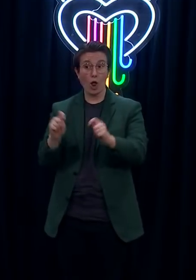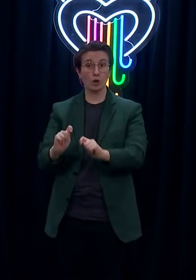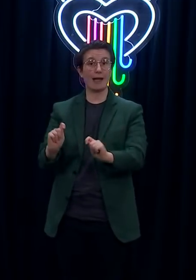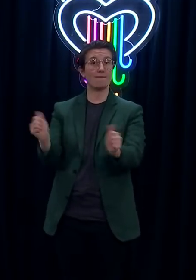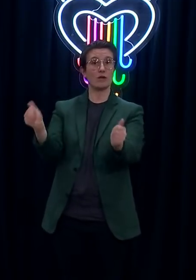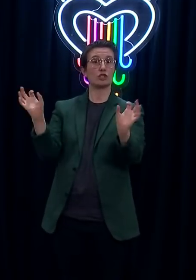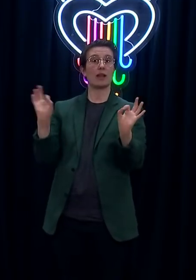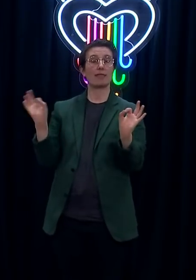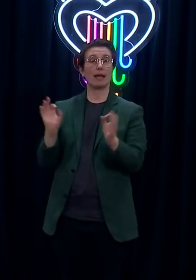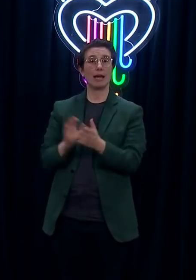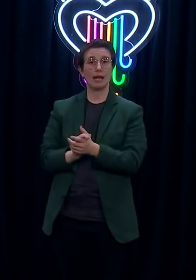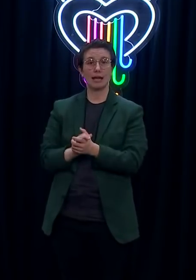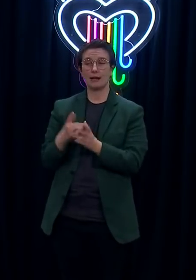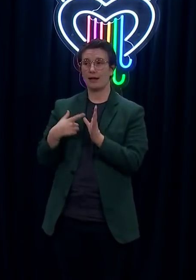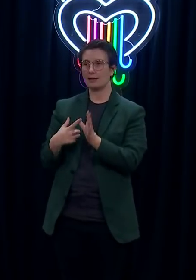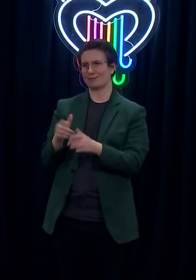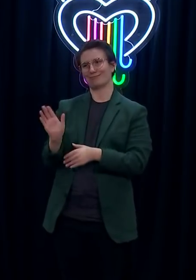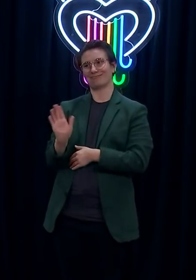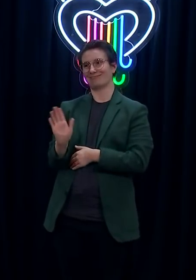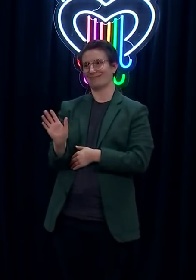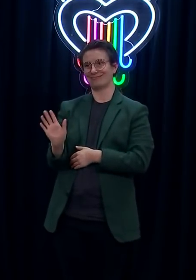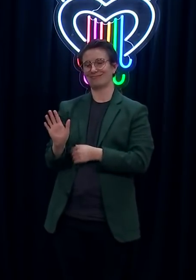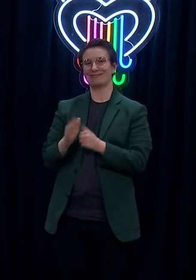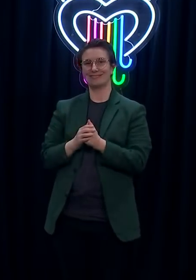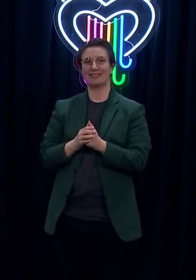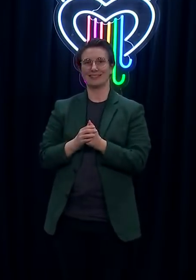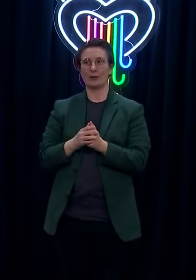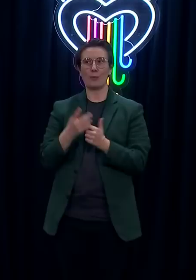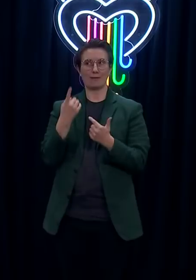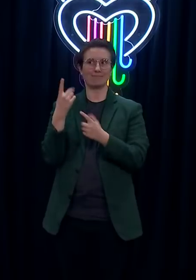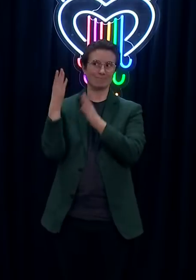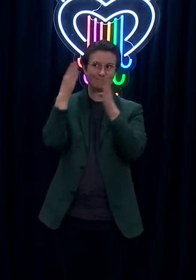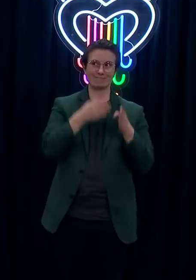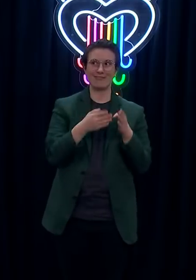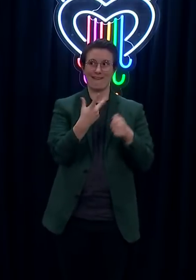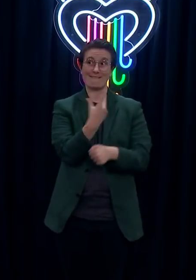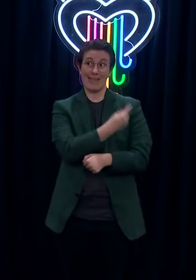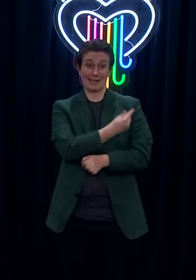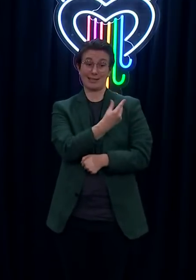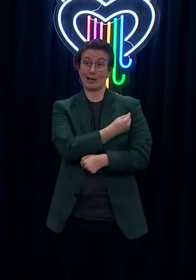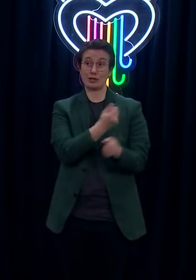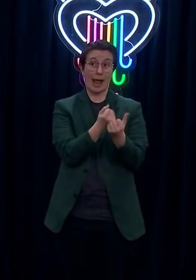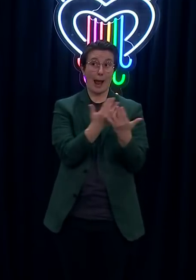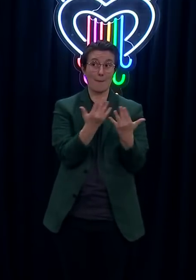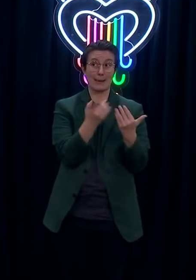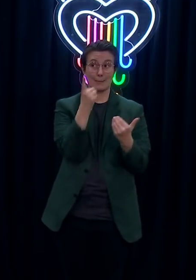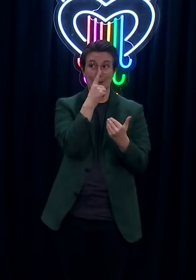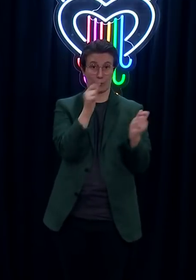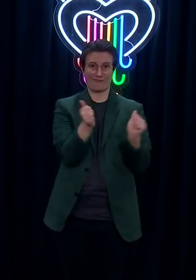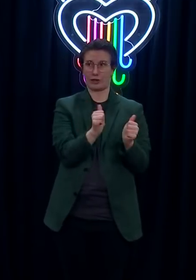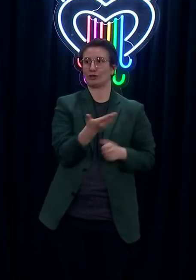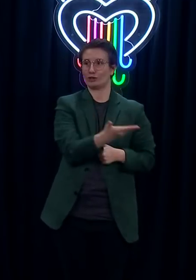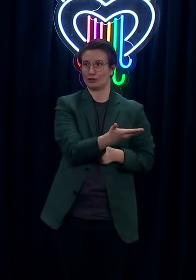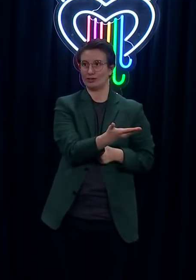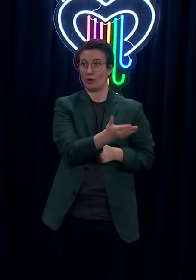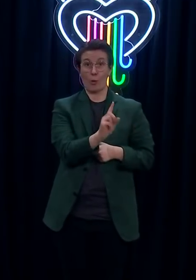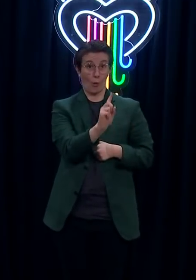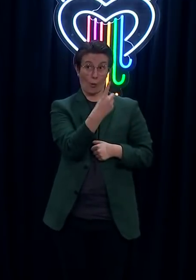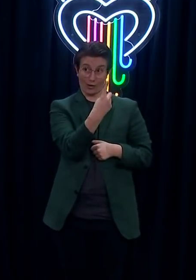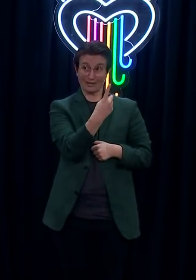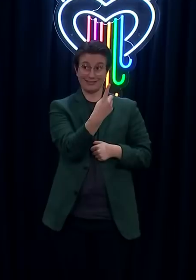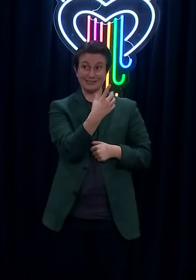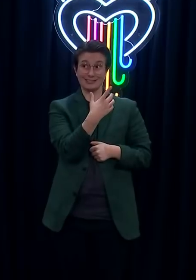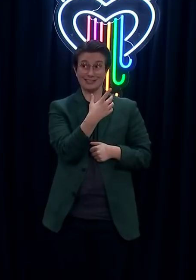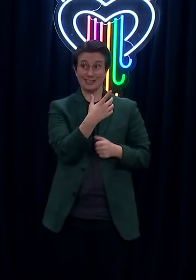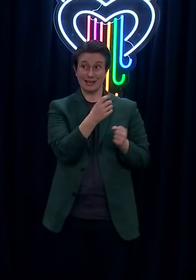vaccination rate in the next in the coming weeks. I mean next week we should have 80% first dose for Aucklanders. What we want to see is that we go higher still but